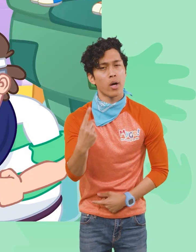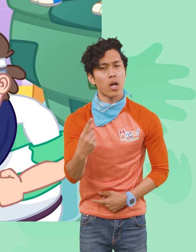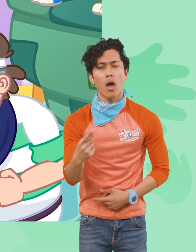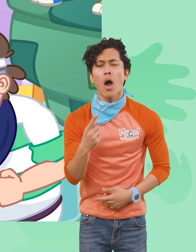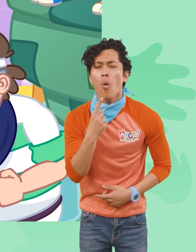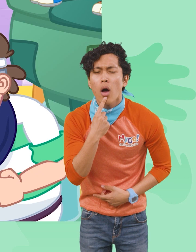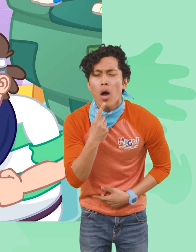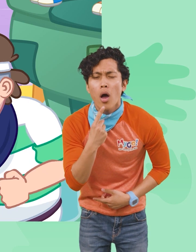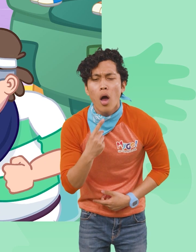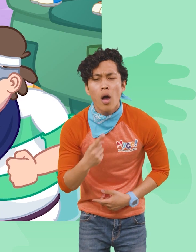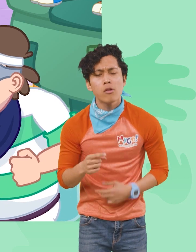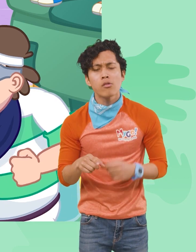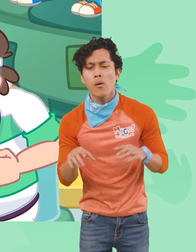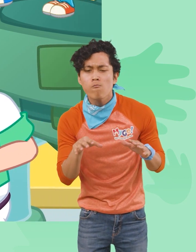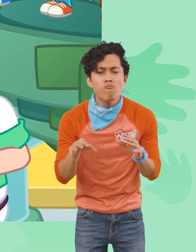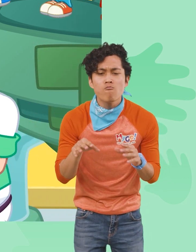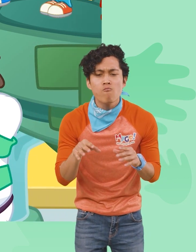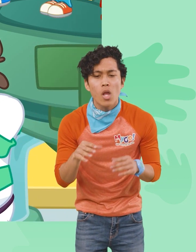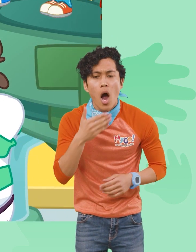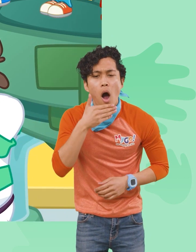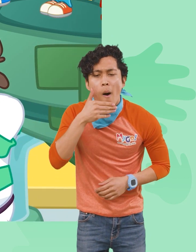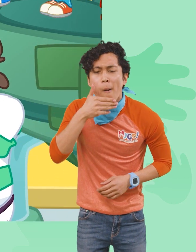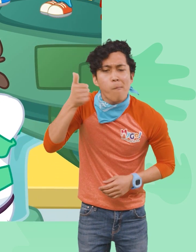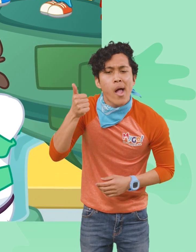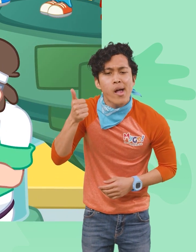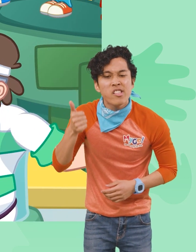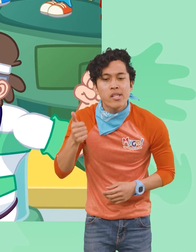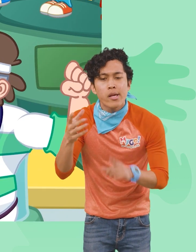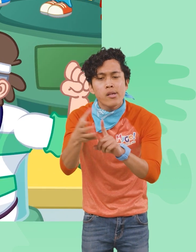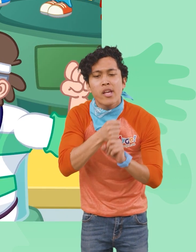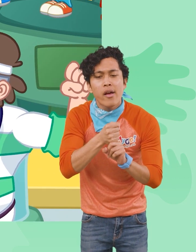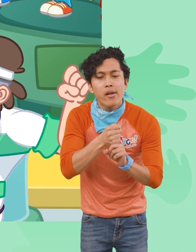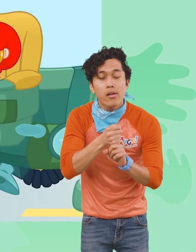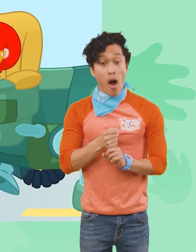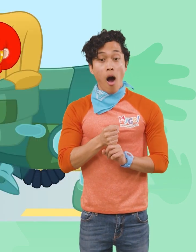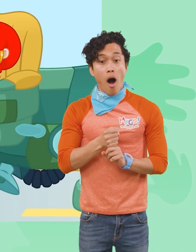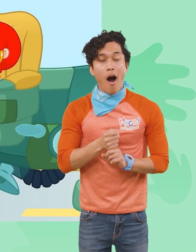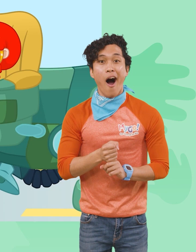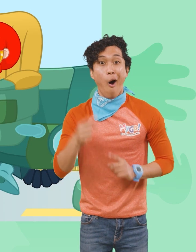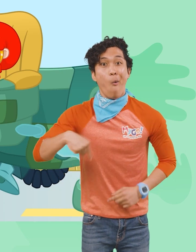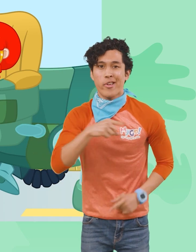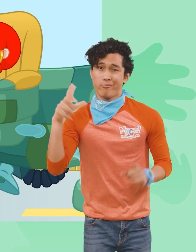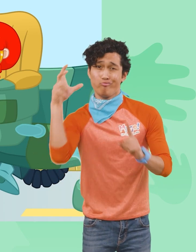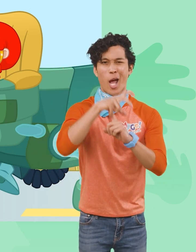says... Best at getting caught! We are champions, Stein! Yeah!